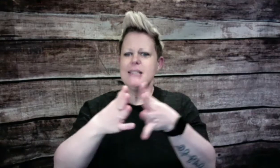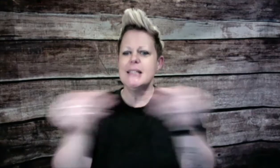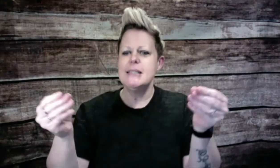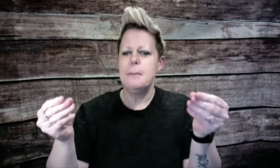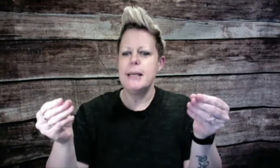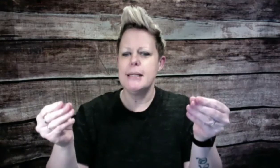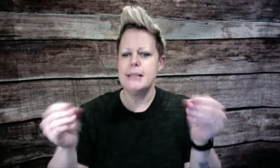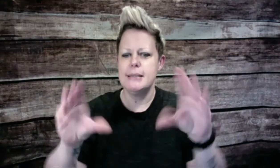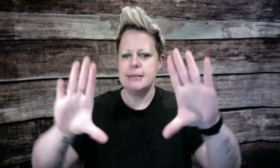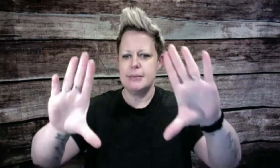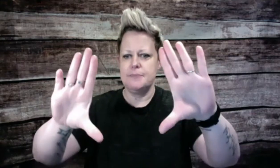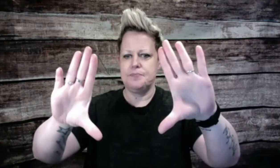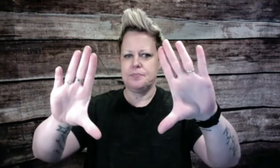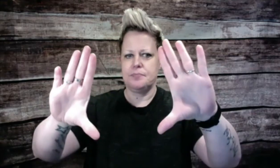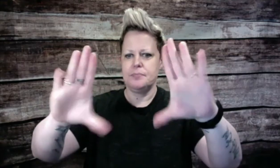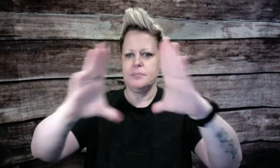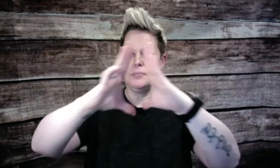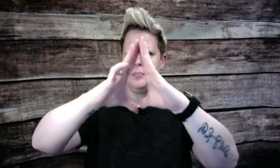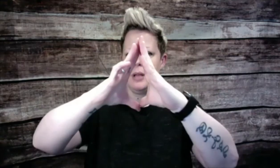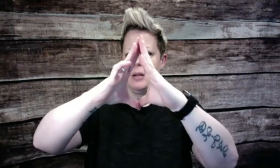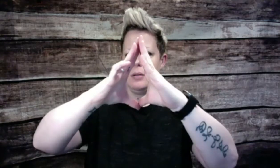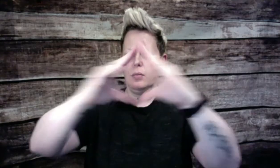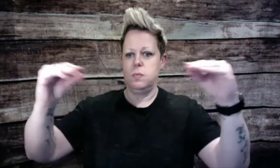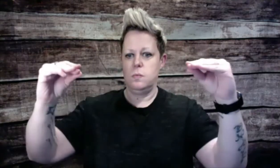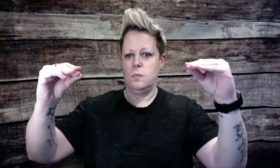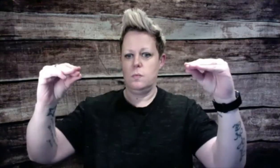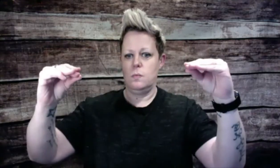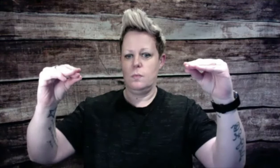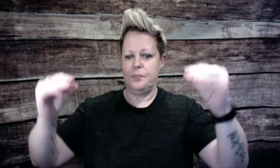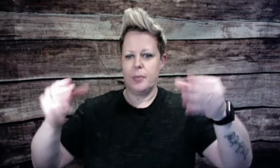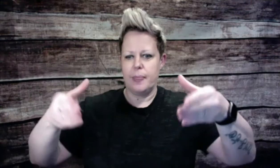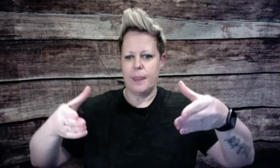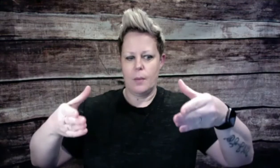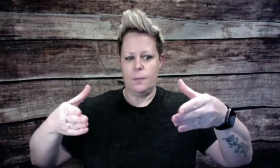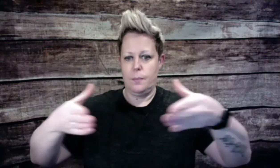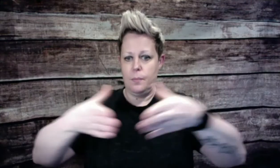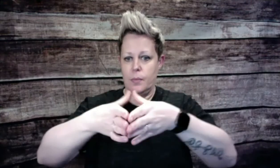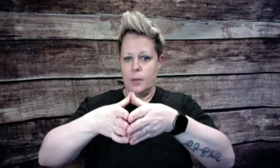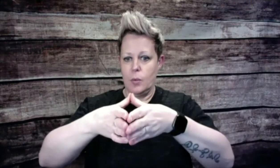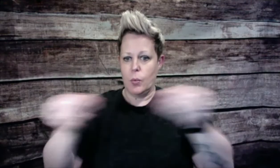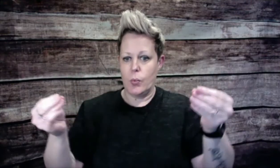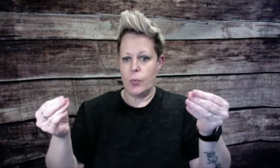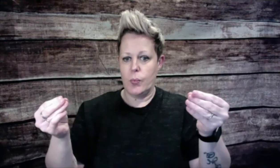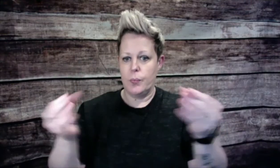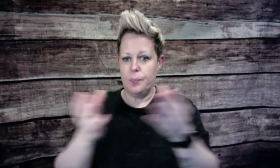They can disappear, so that way